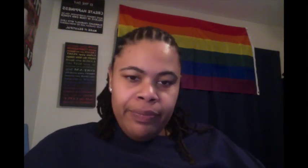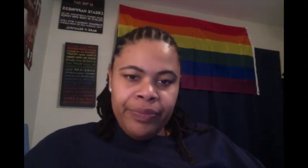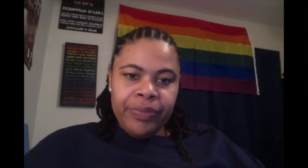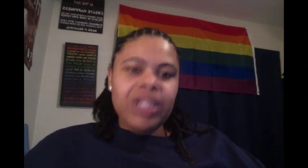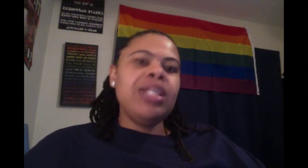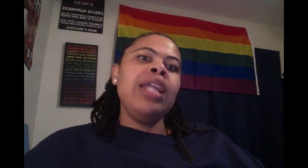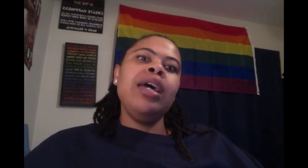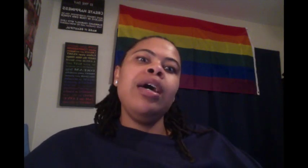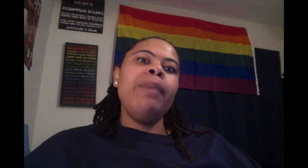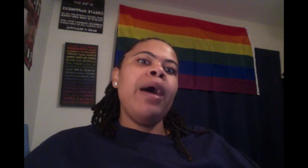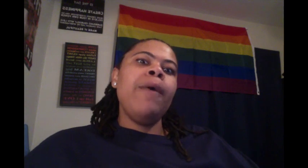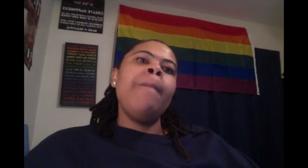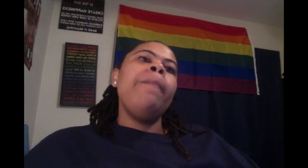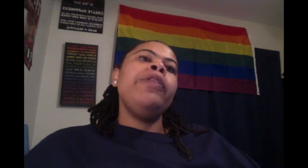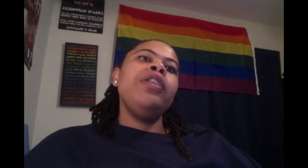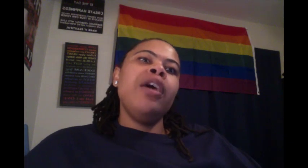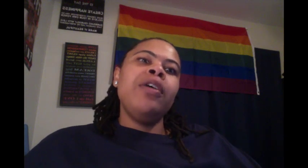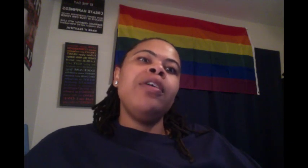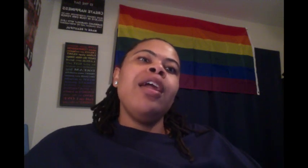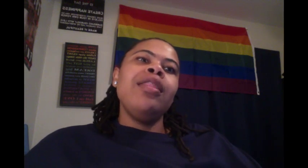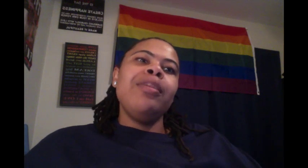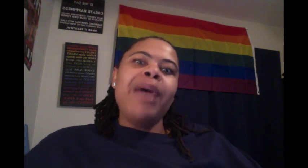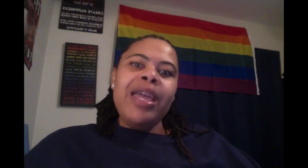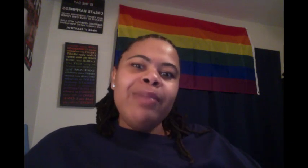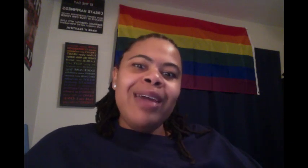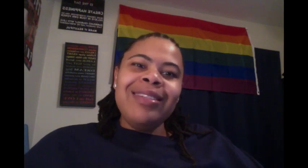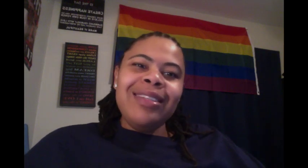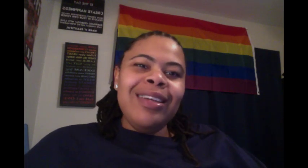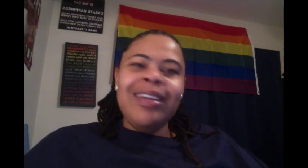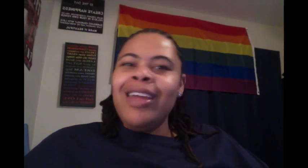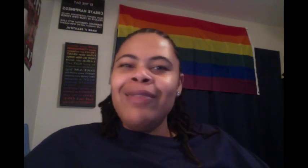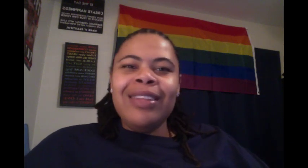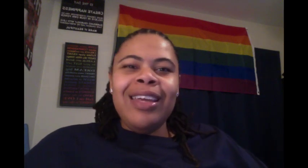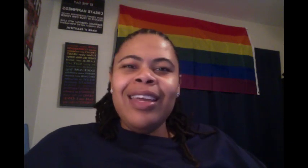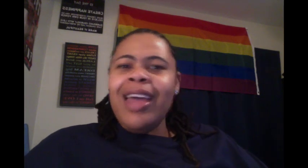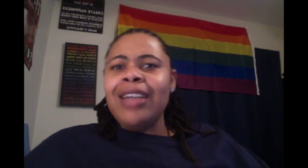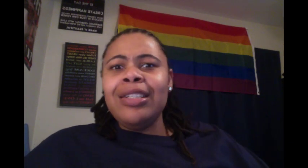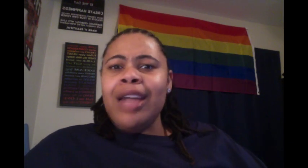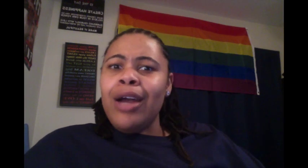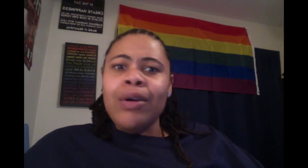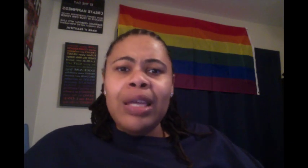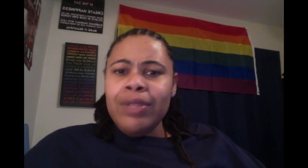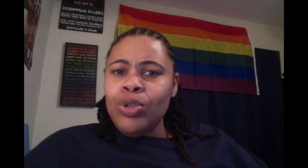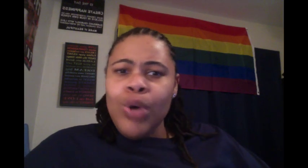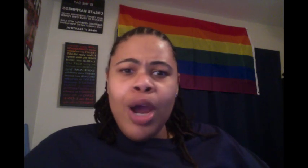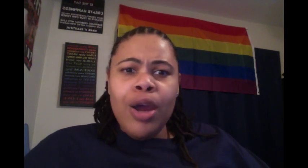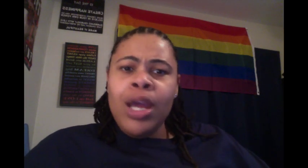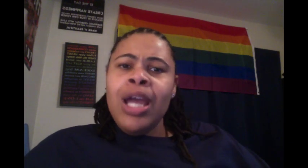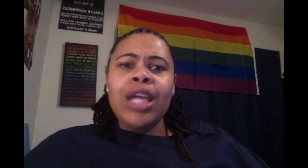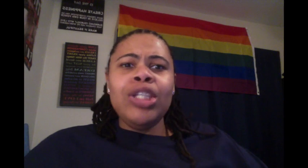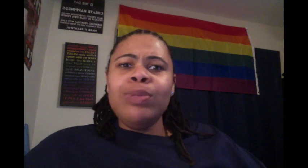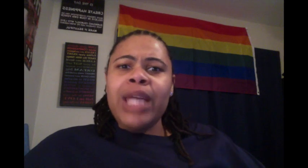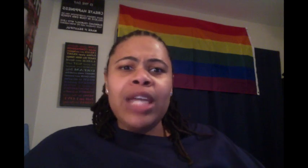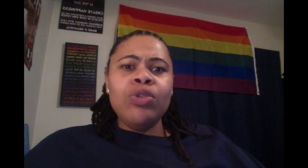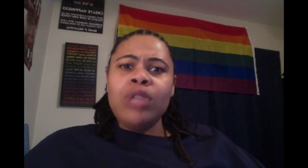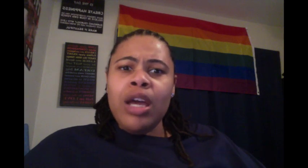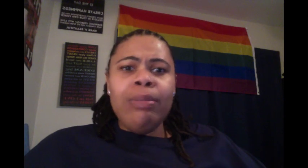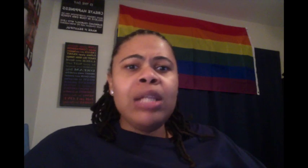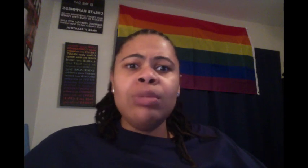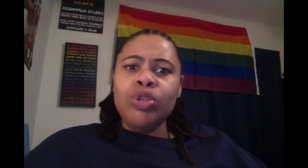telling her about, you know, the pain medicine and everything and how she not going to give it to her. And she was like, you talking about some of you